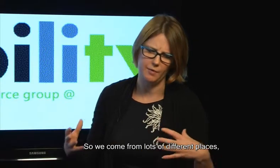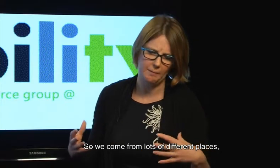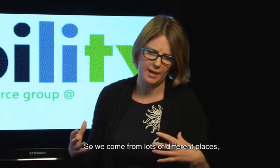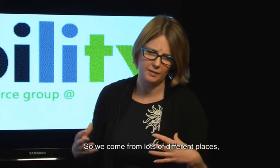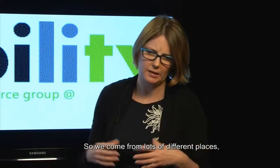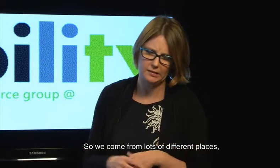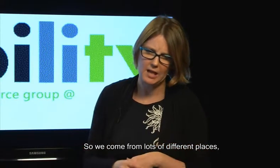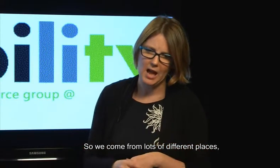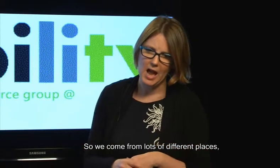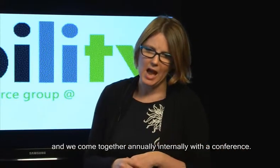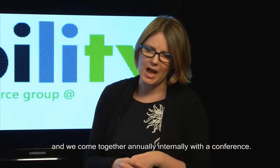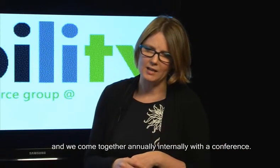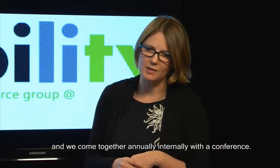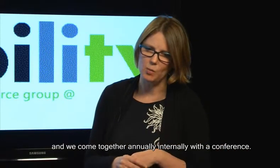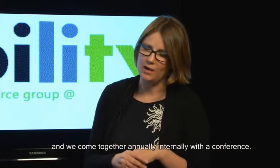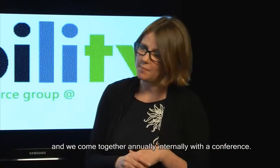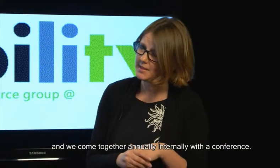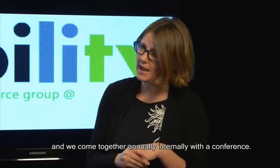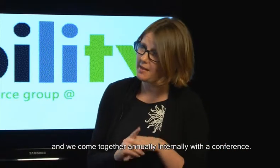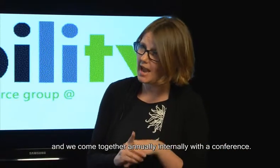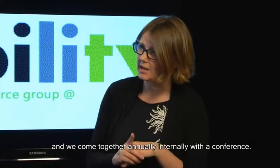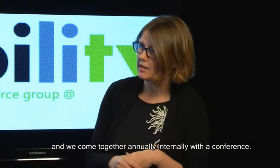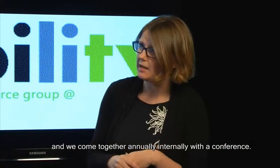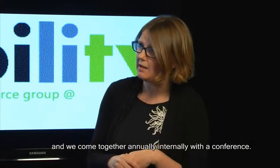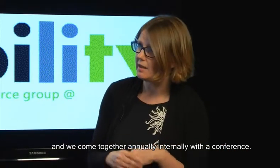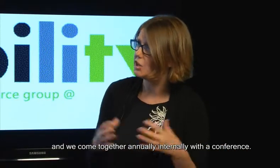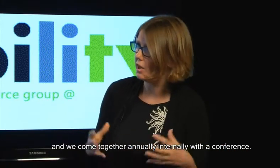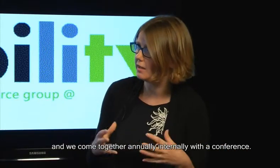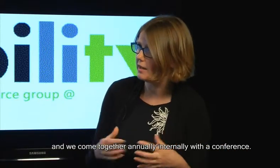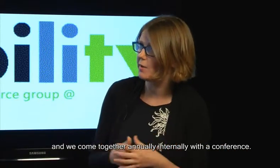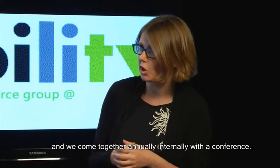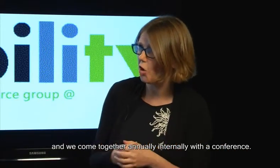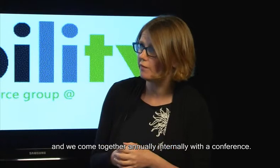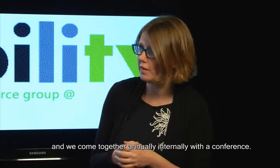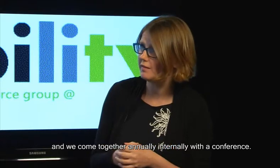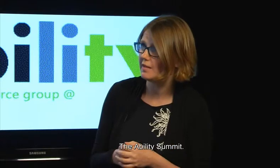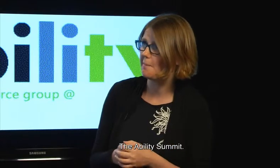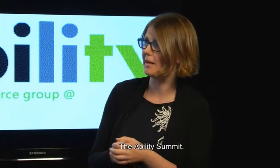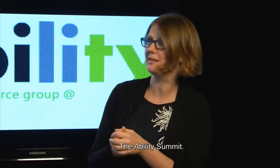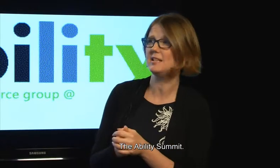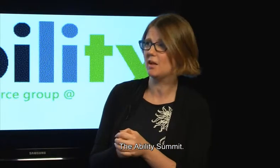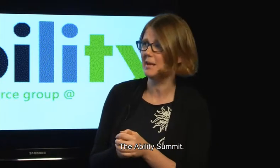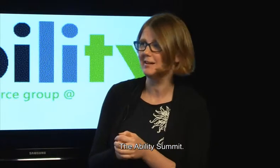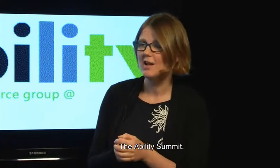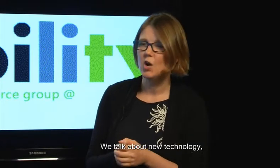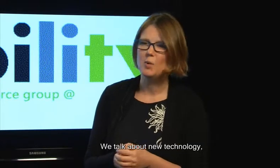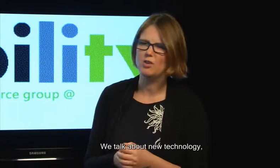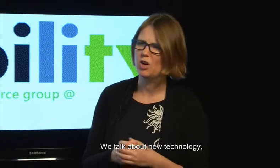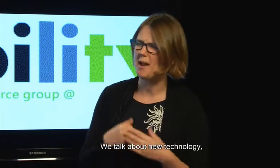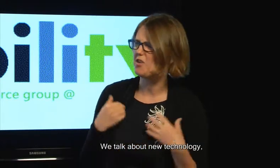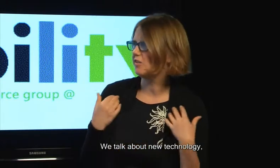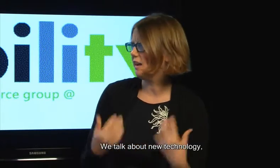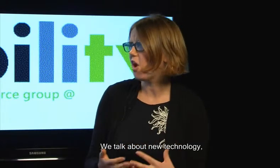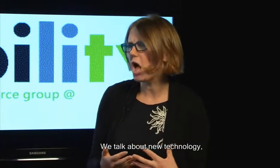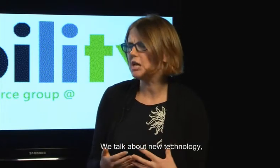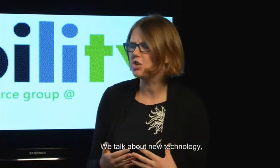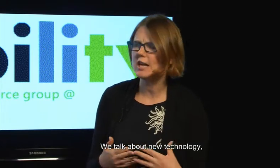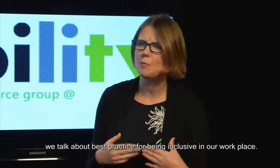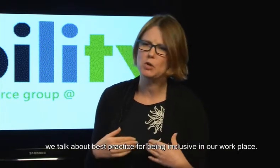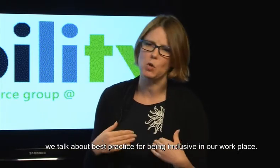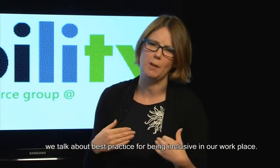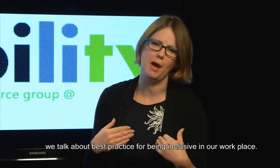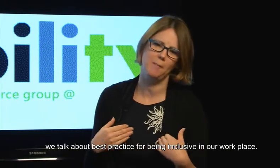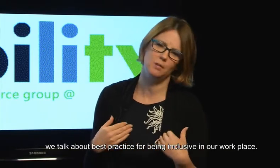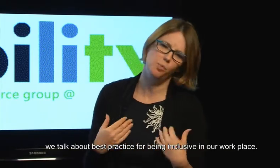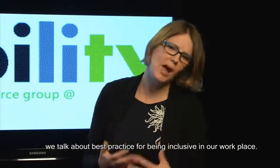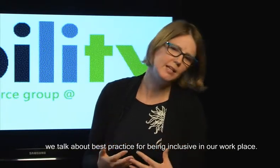lots of different places and we come together annually internally with a conference the ability summit we talk about new technology